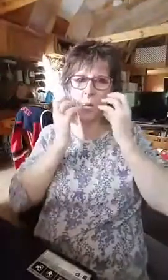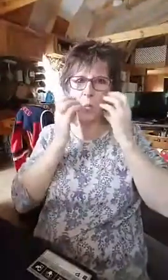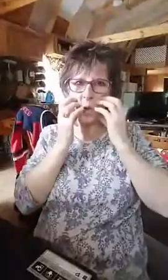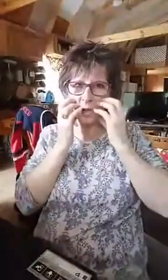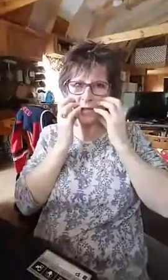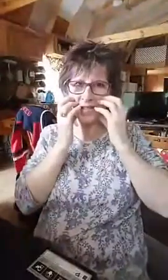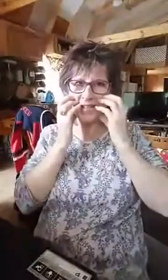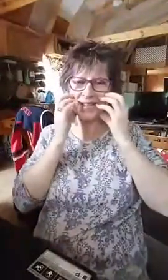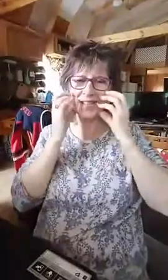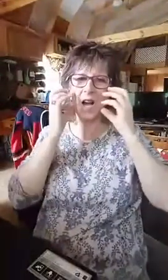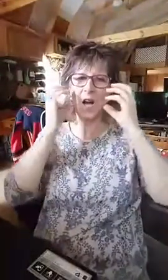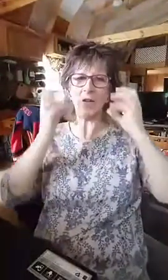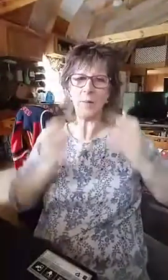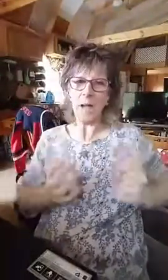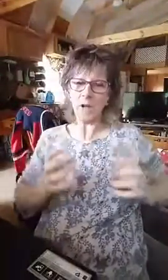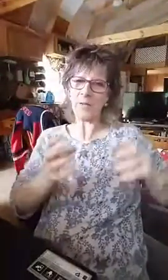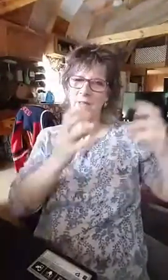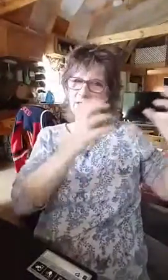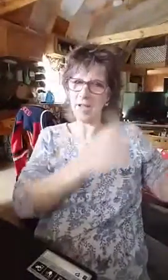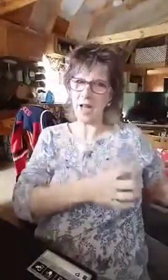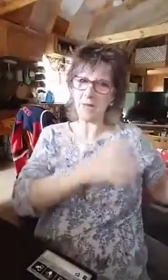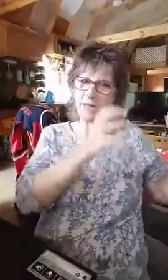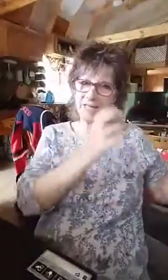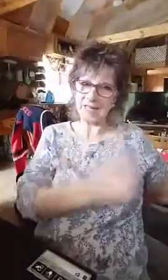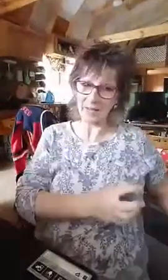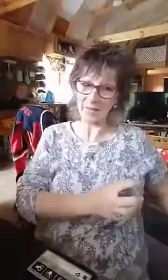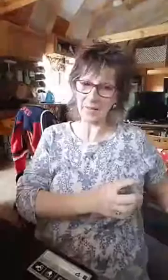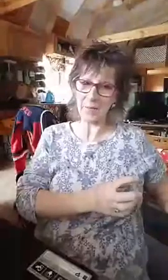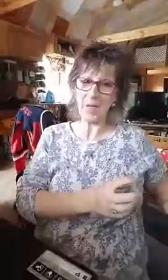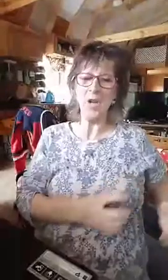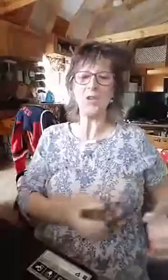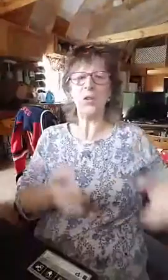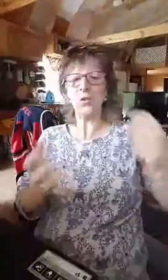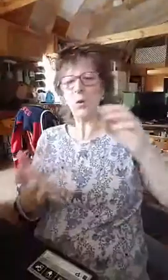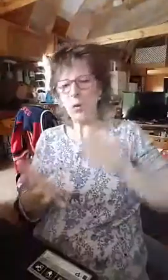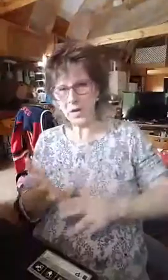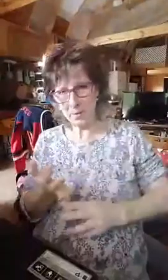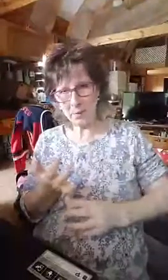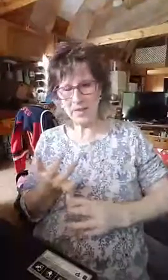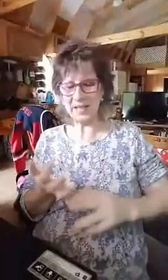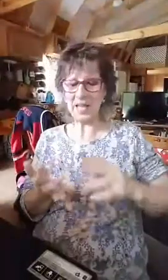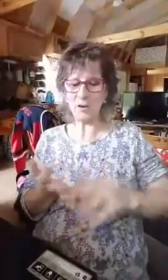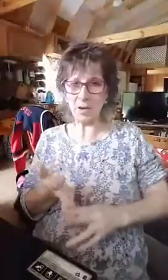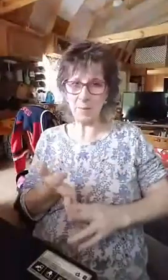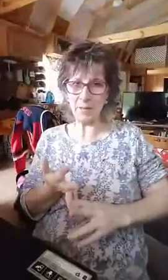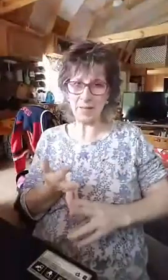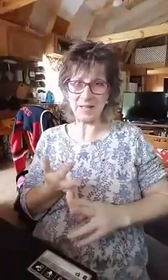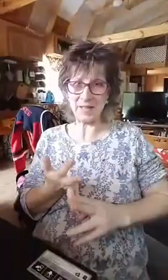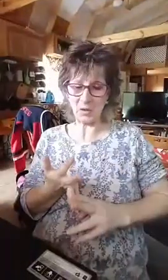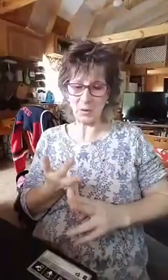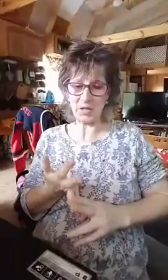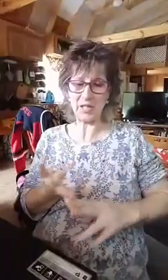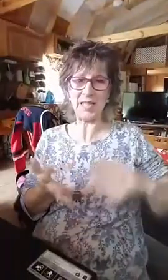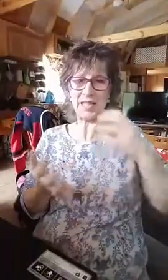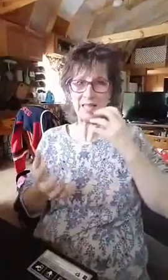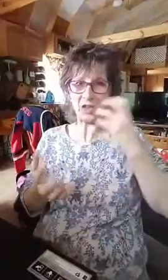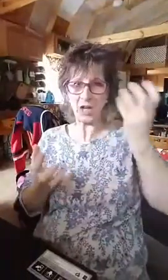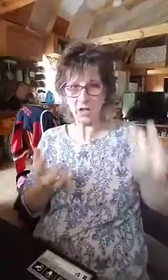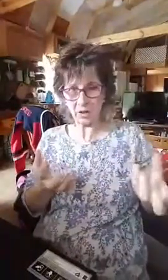words, of our mouth is life and death. So quit complaining and griping about the situation. Instead, change the